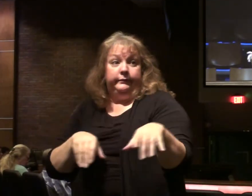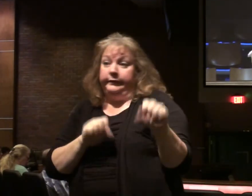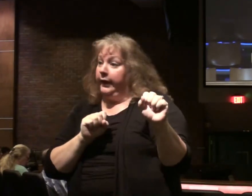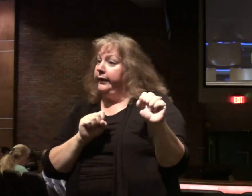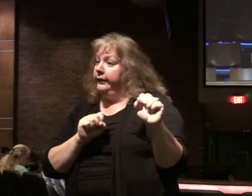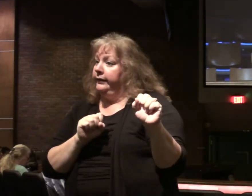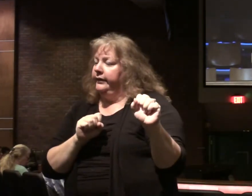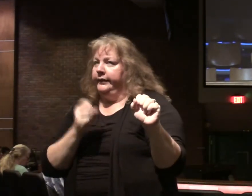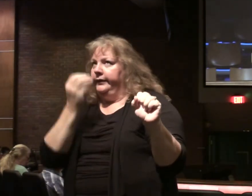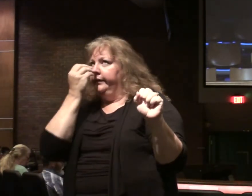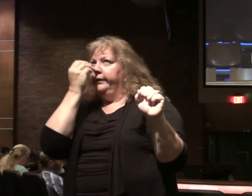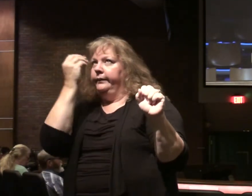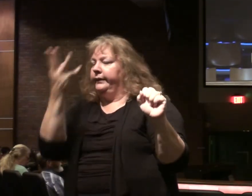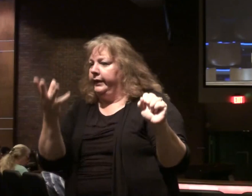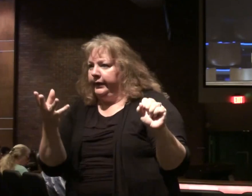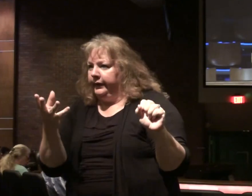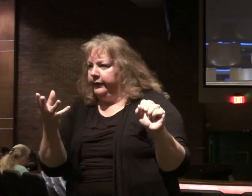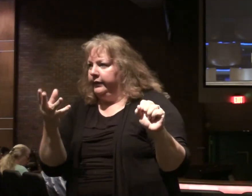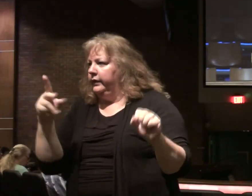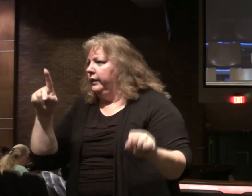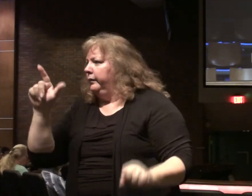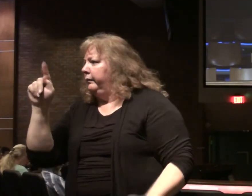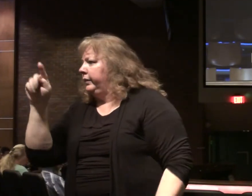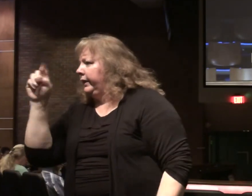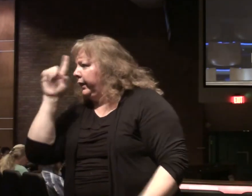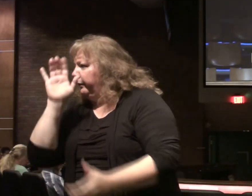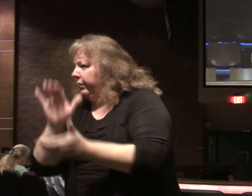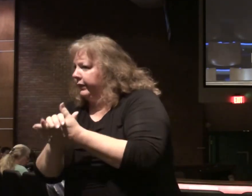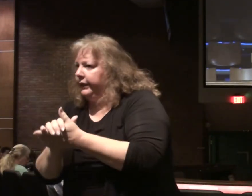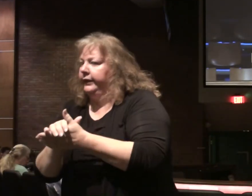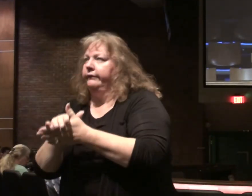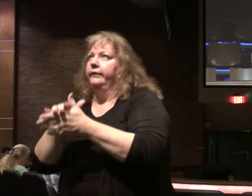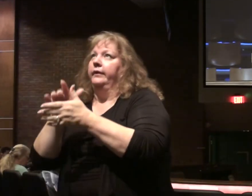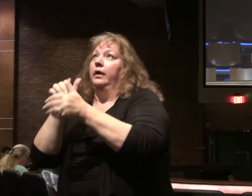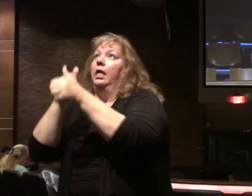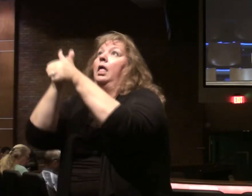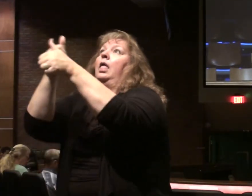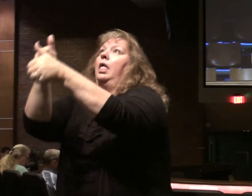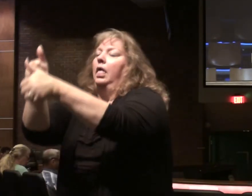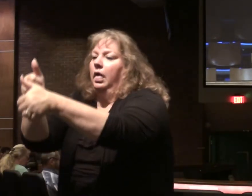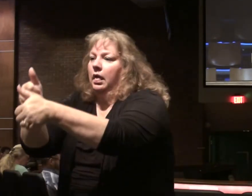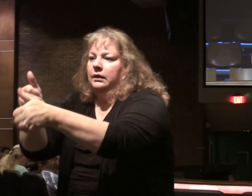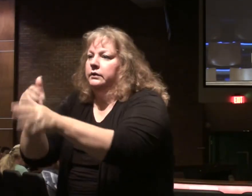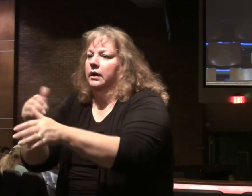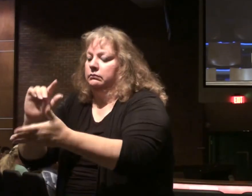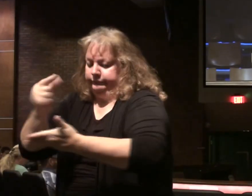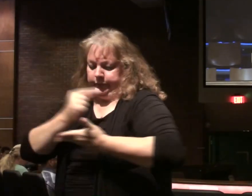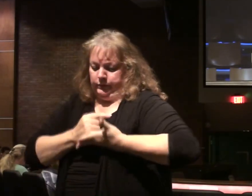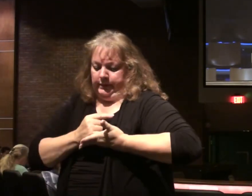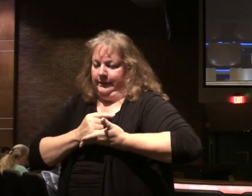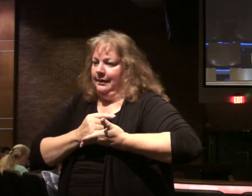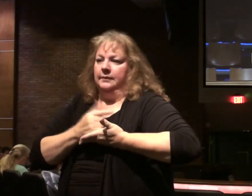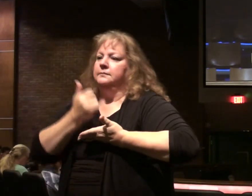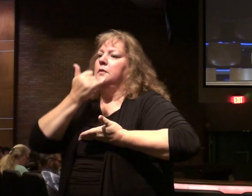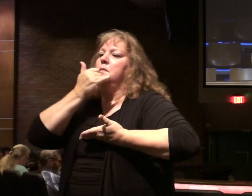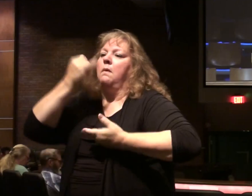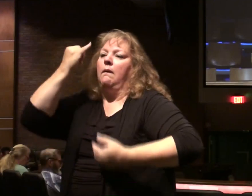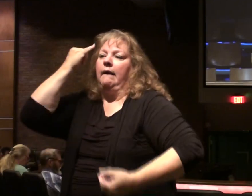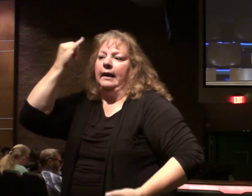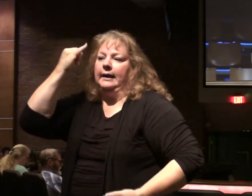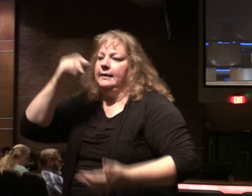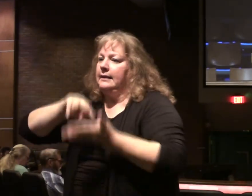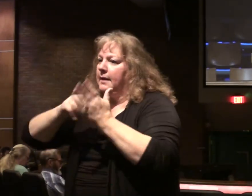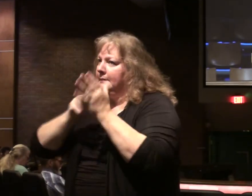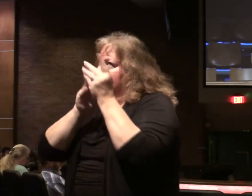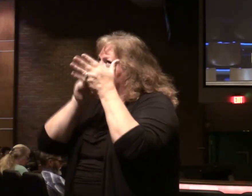You don't care about what the lady will believe and thought you're not trying to follow him. You're just trying to get a grade. That's not the idea of being